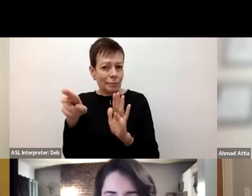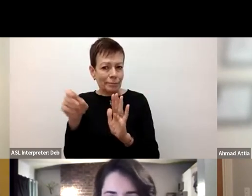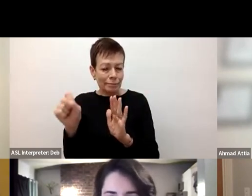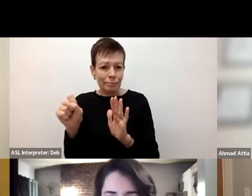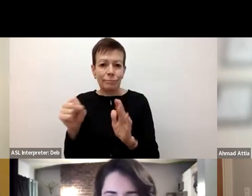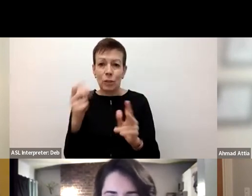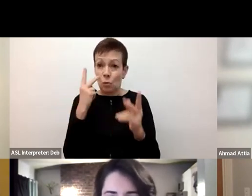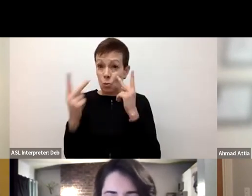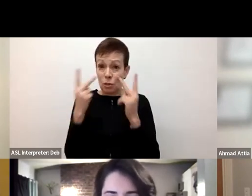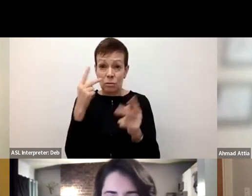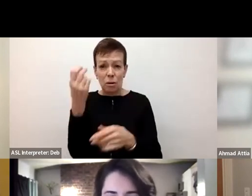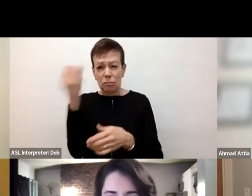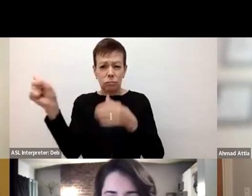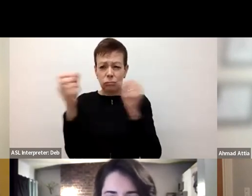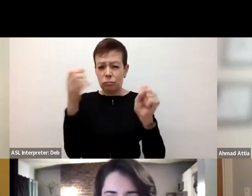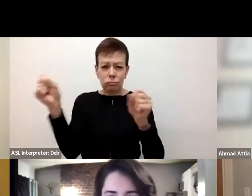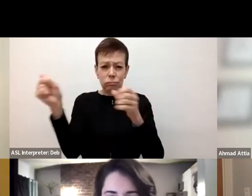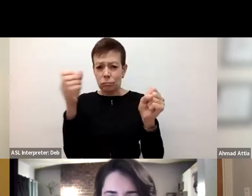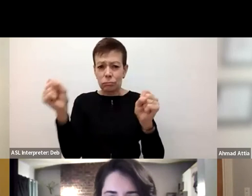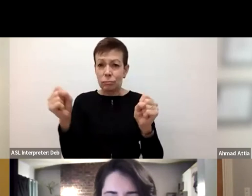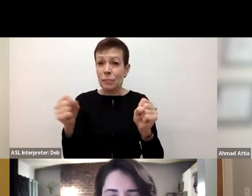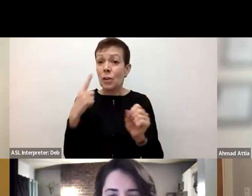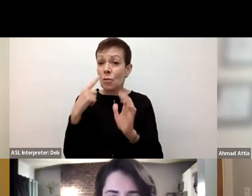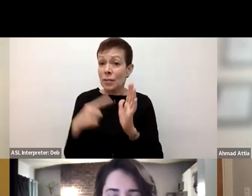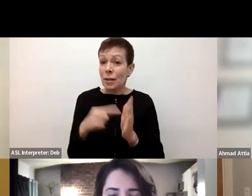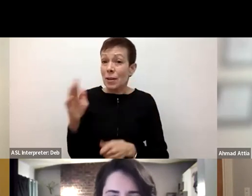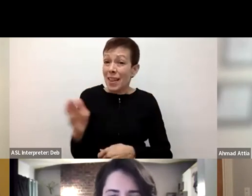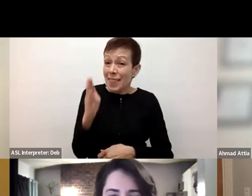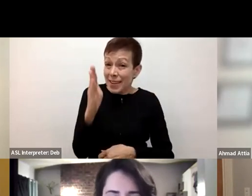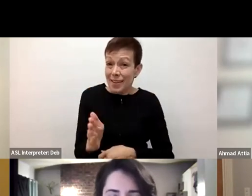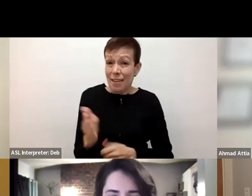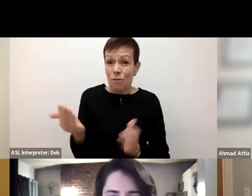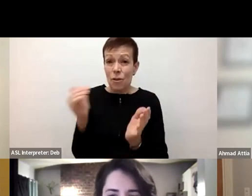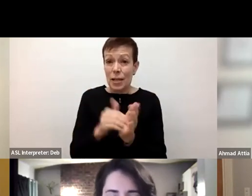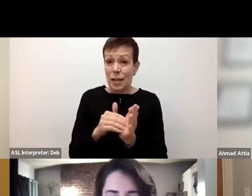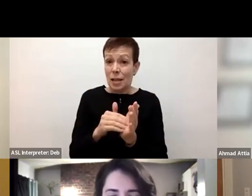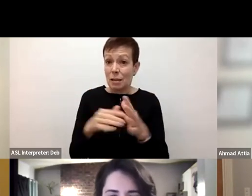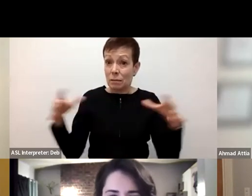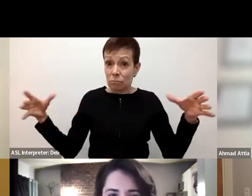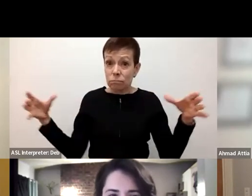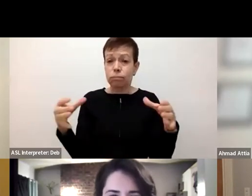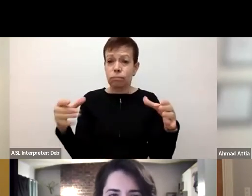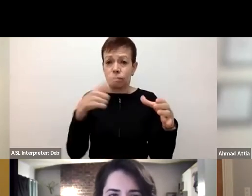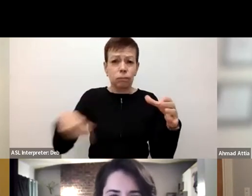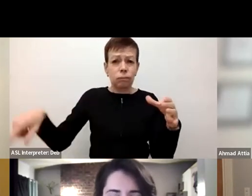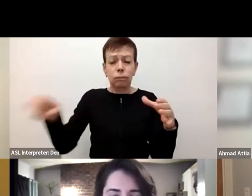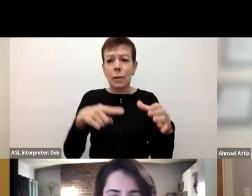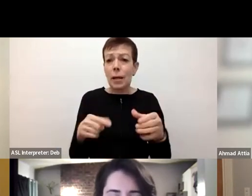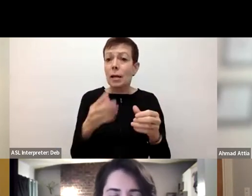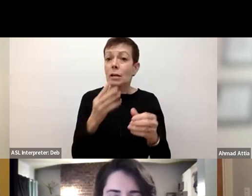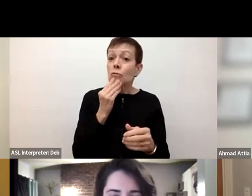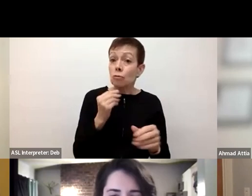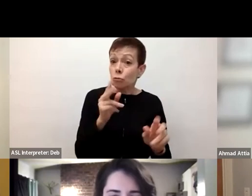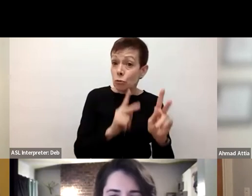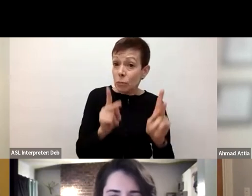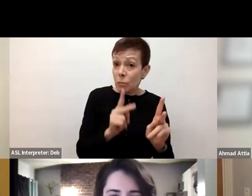And, and the never again movement that brought together people from, from all, all walks of the Jewish community and